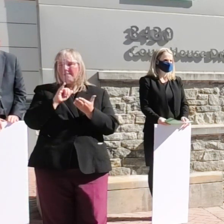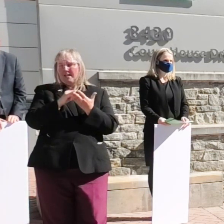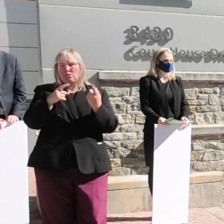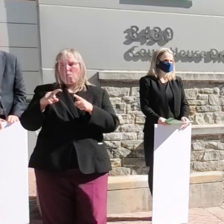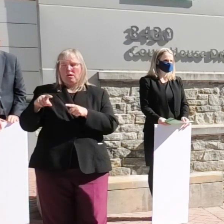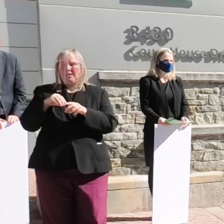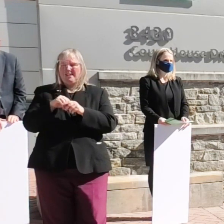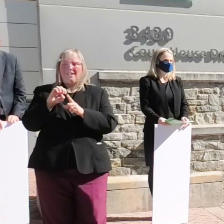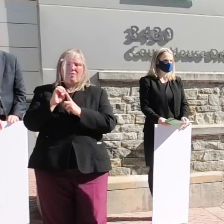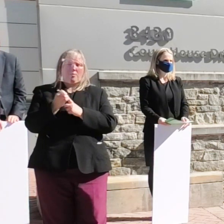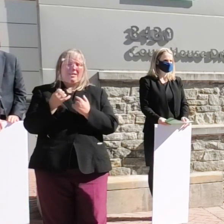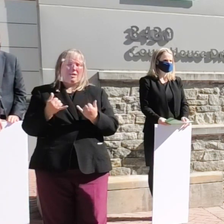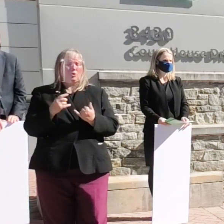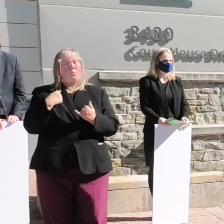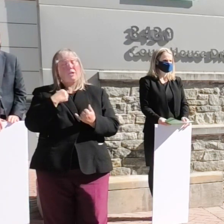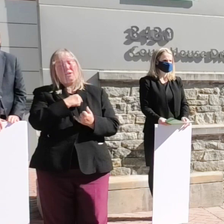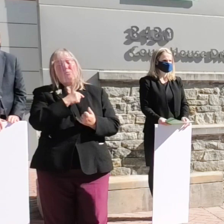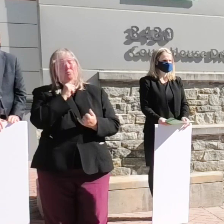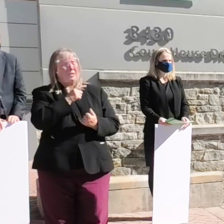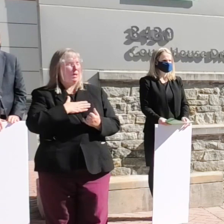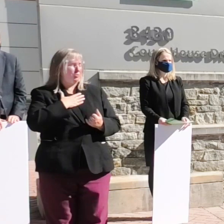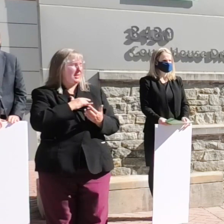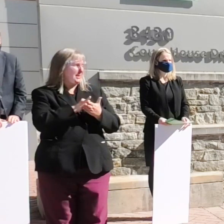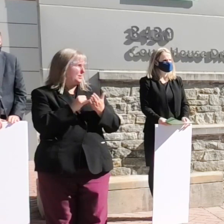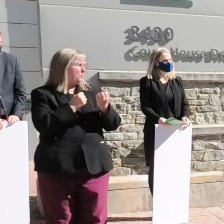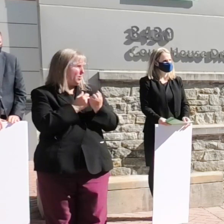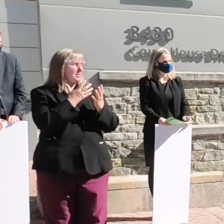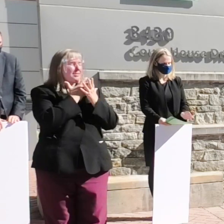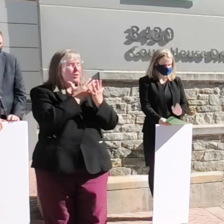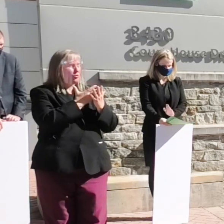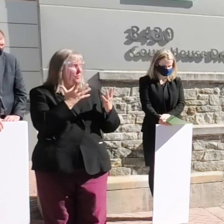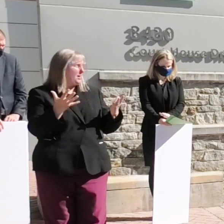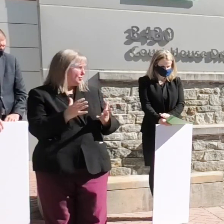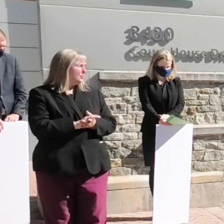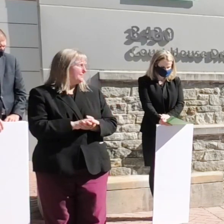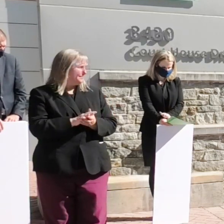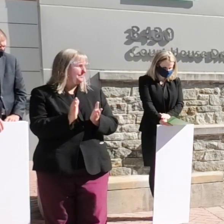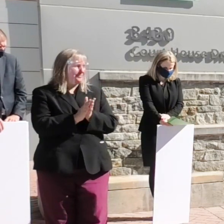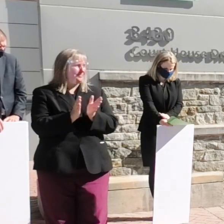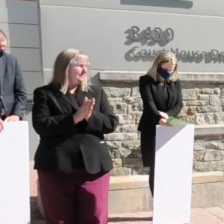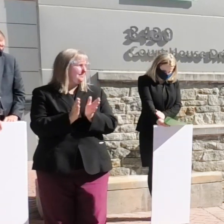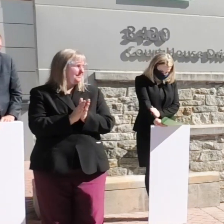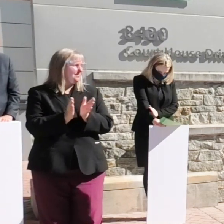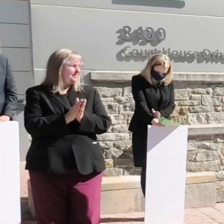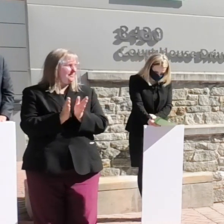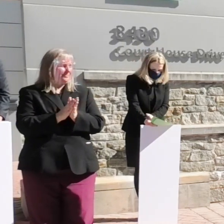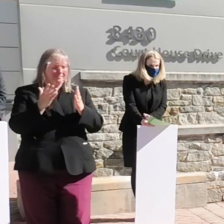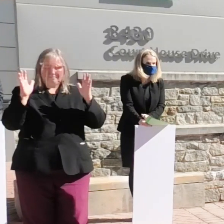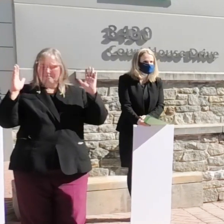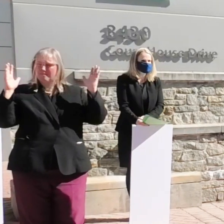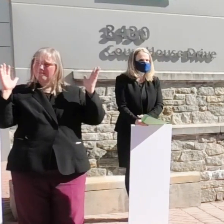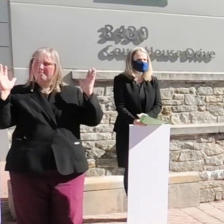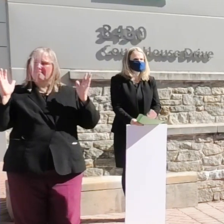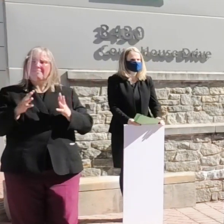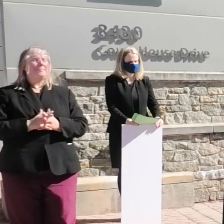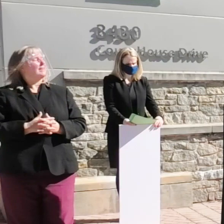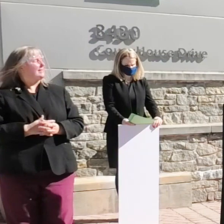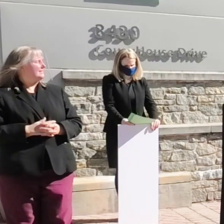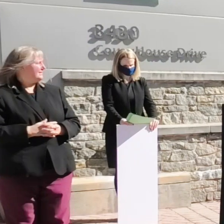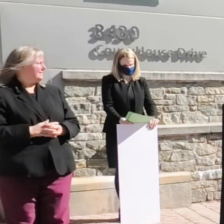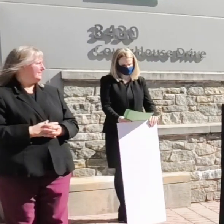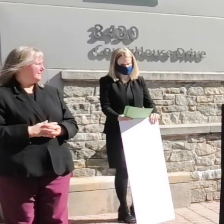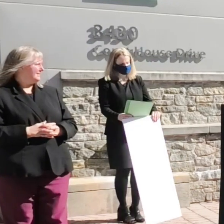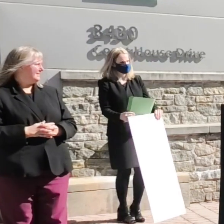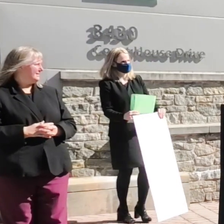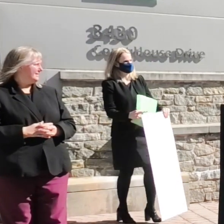on in our environment right now so we really appreciate the support thank you so much thank you